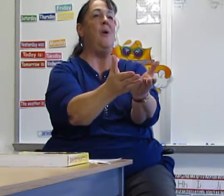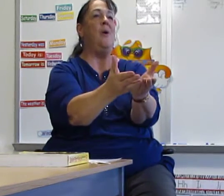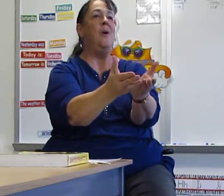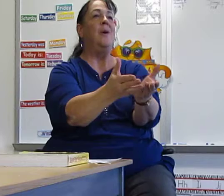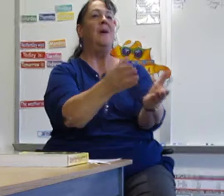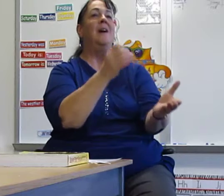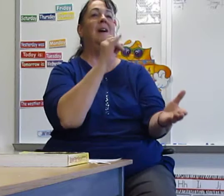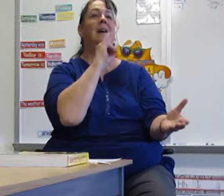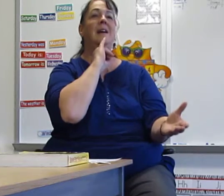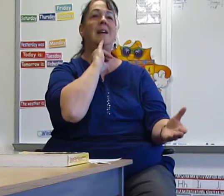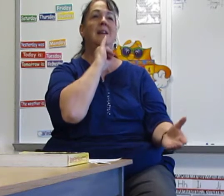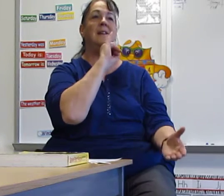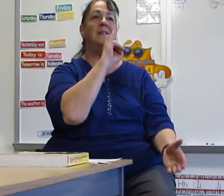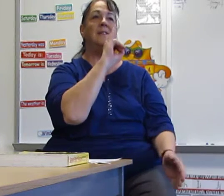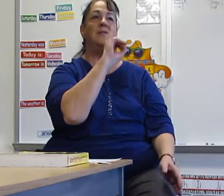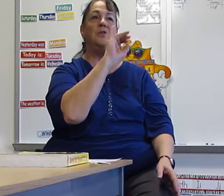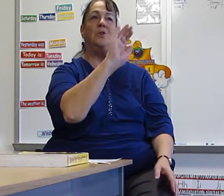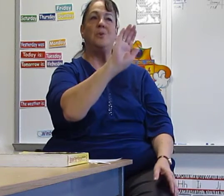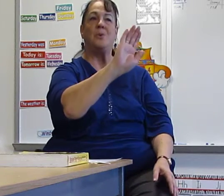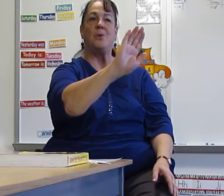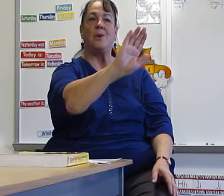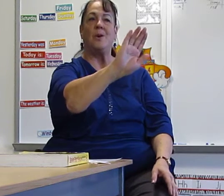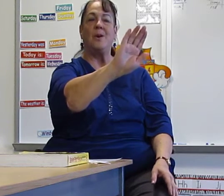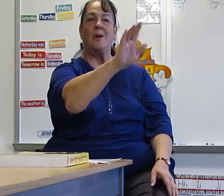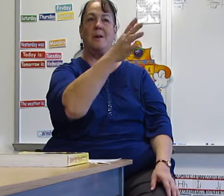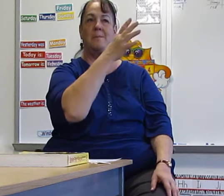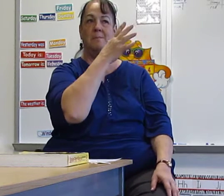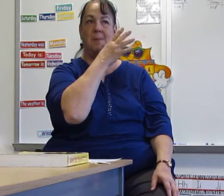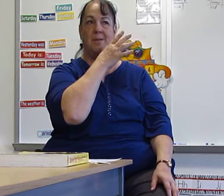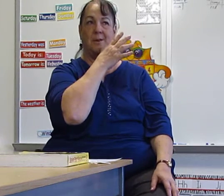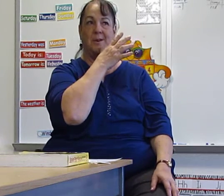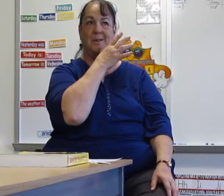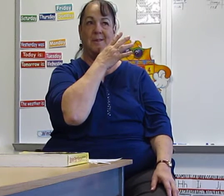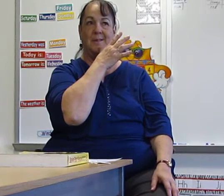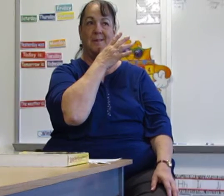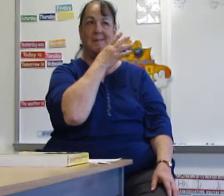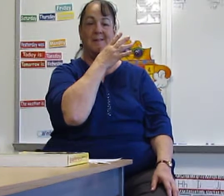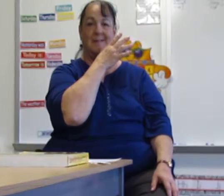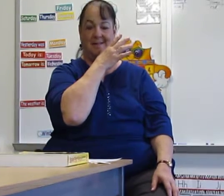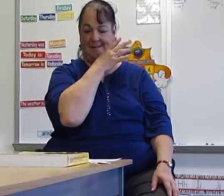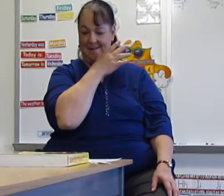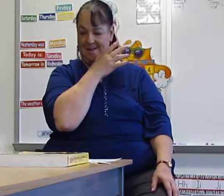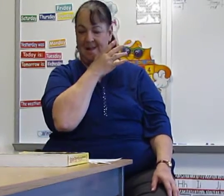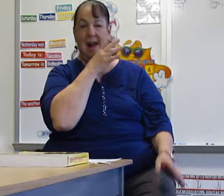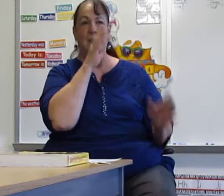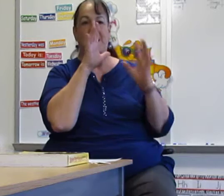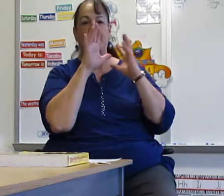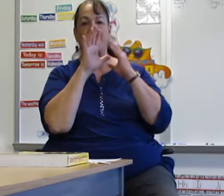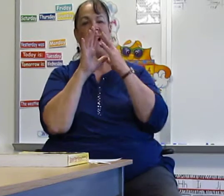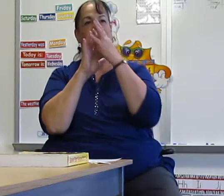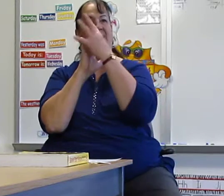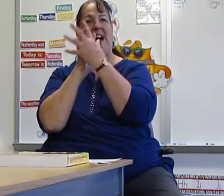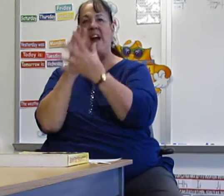How is your mother? And mother is like a five.